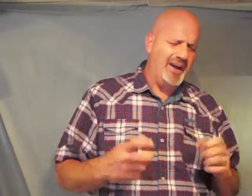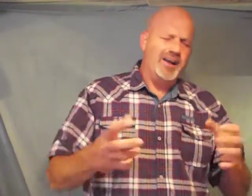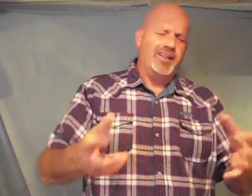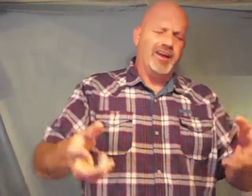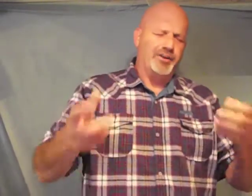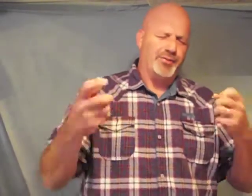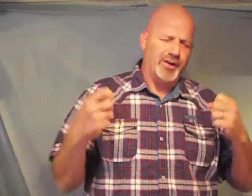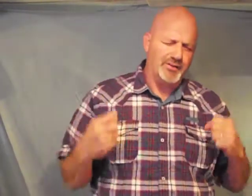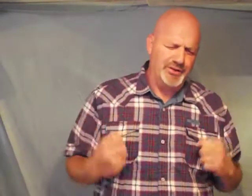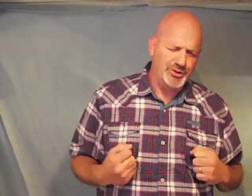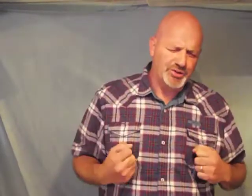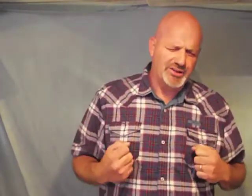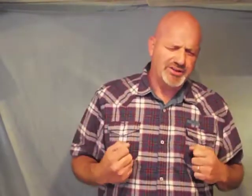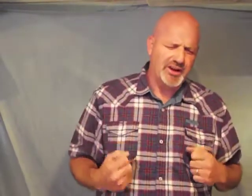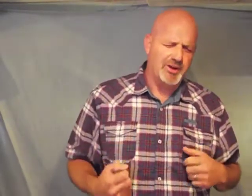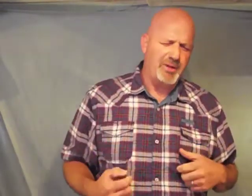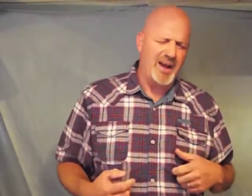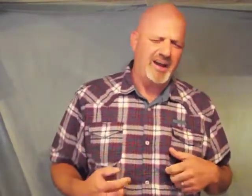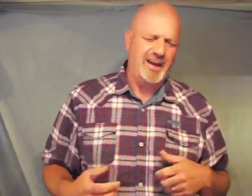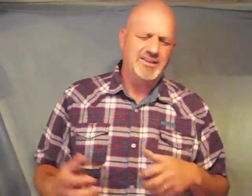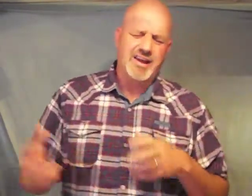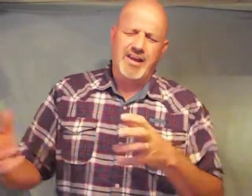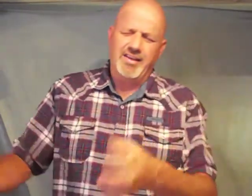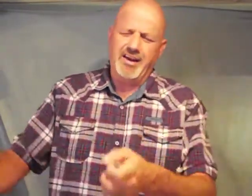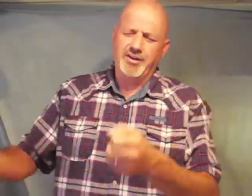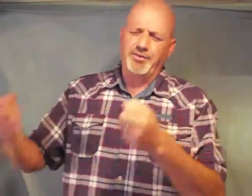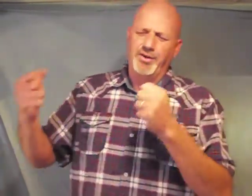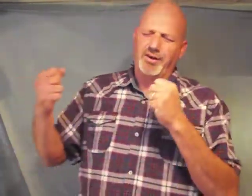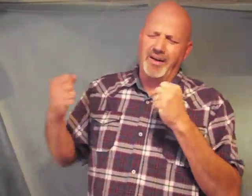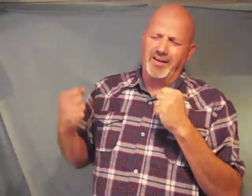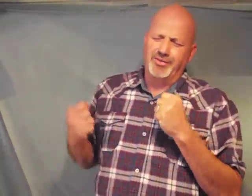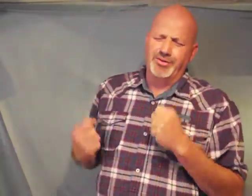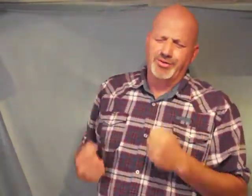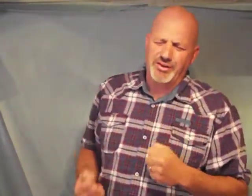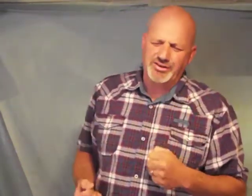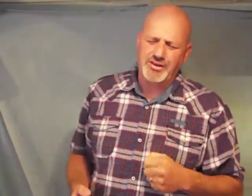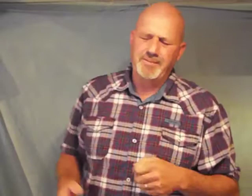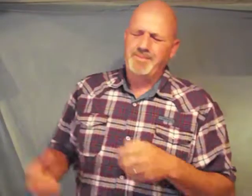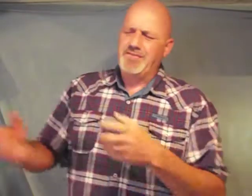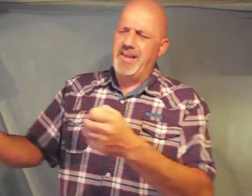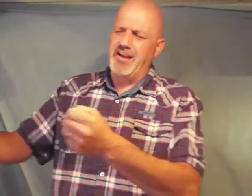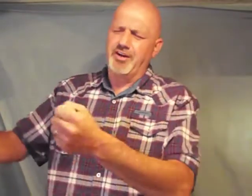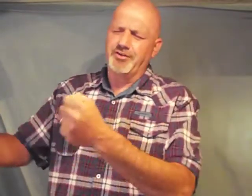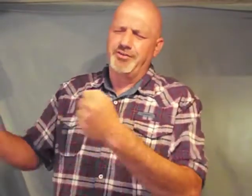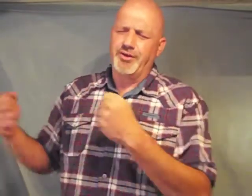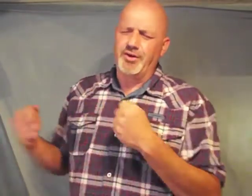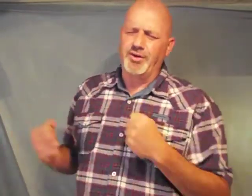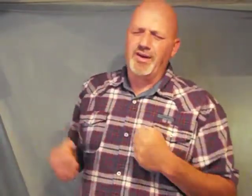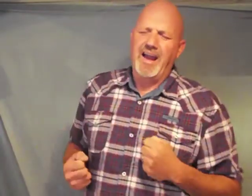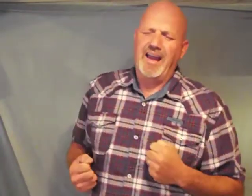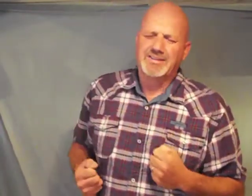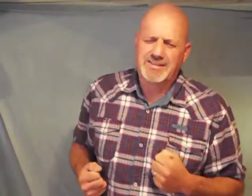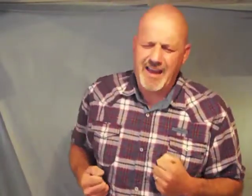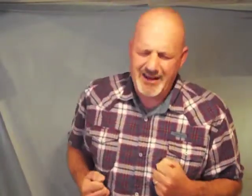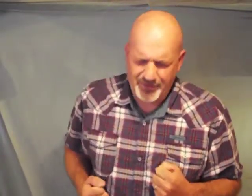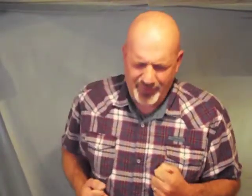they are full of nutrients that our body needs they are full of nutrition they are full and satisfying